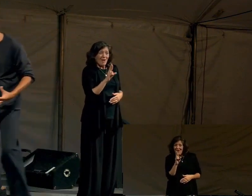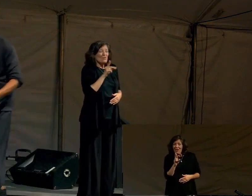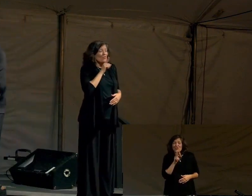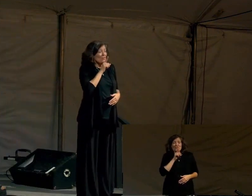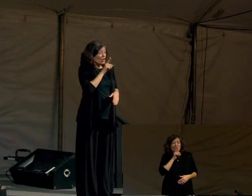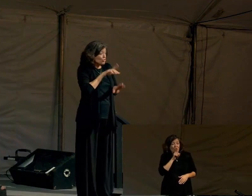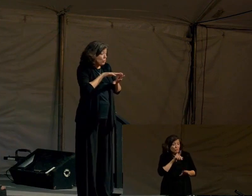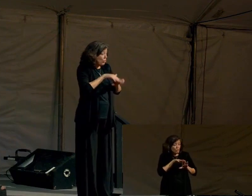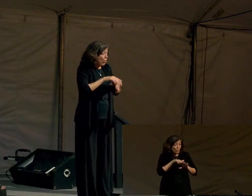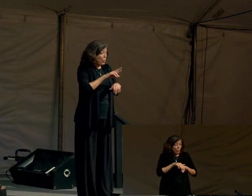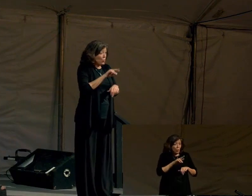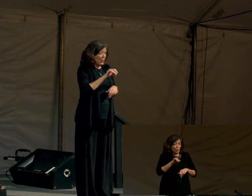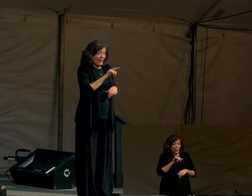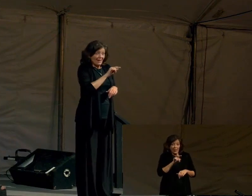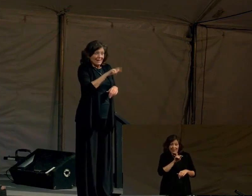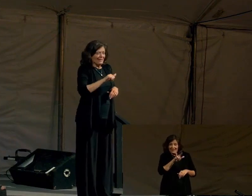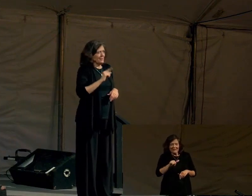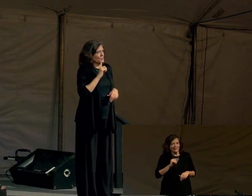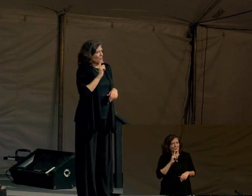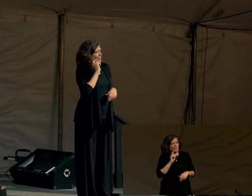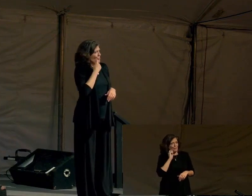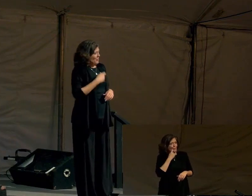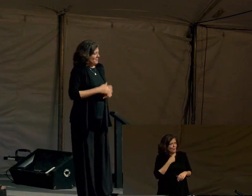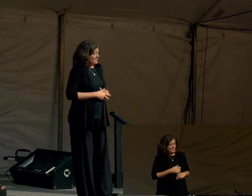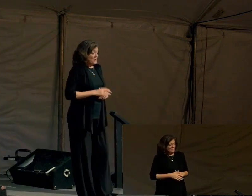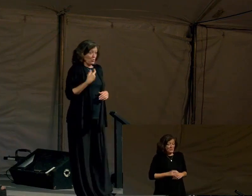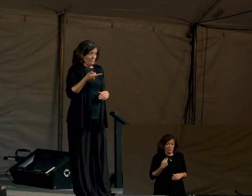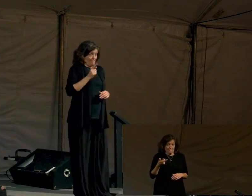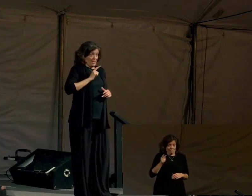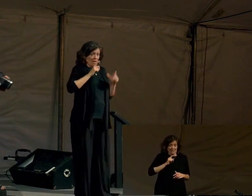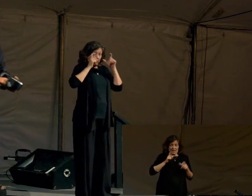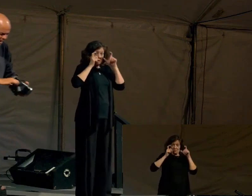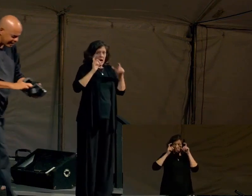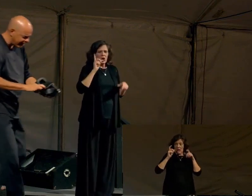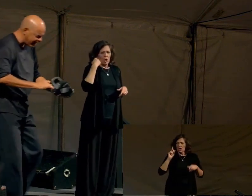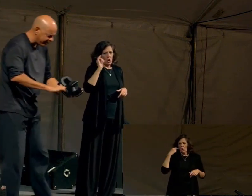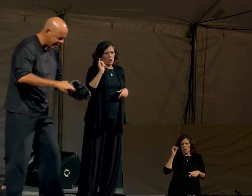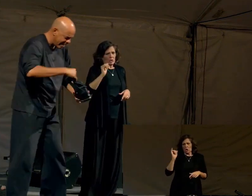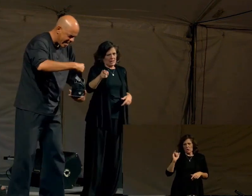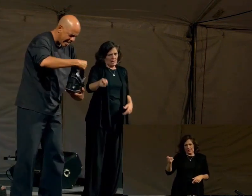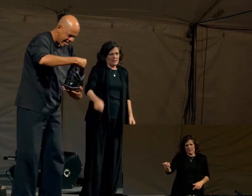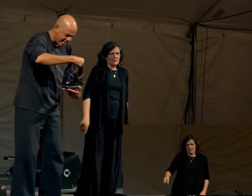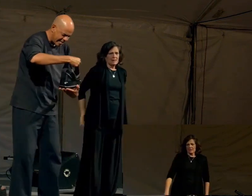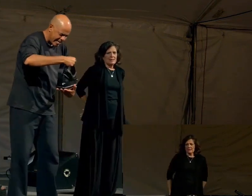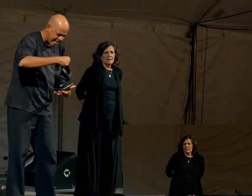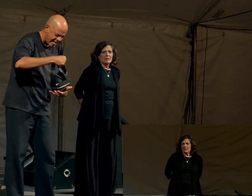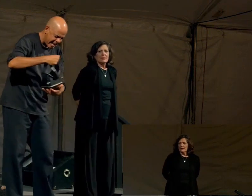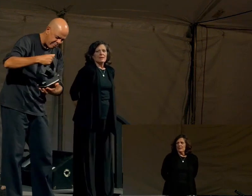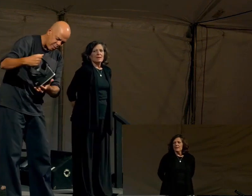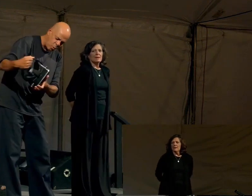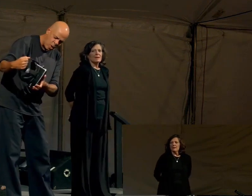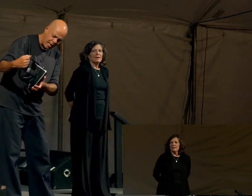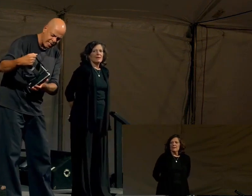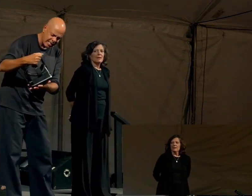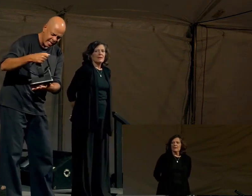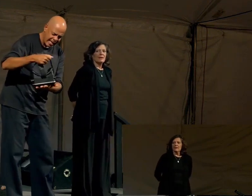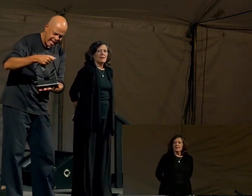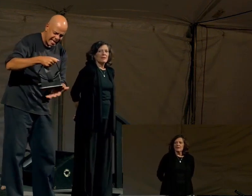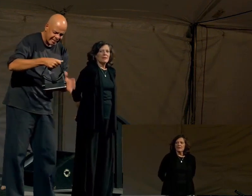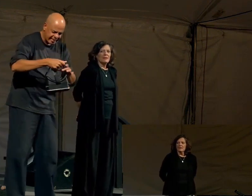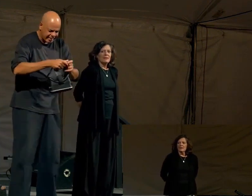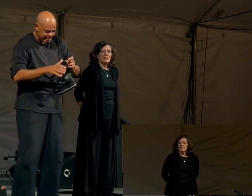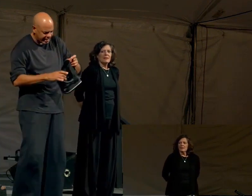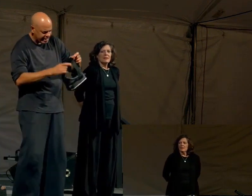cool. So he handed me over the goggles, and they looked something like this one. And he gave me the wand,